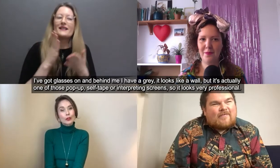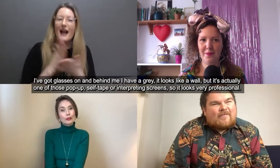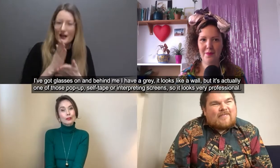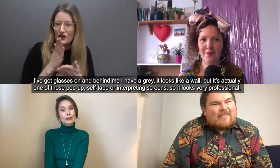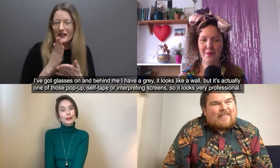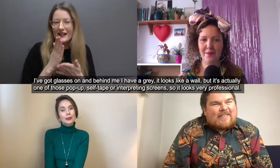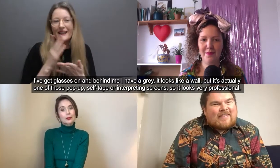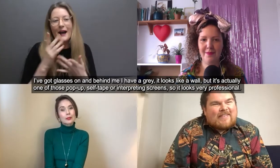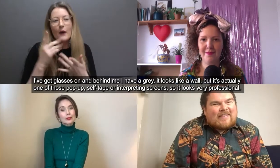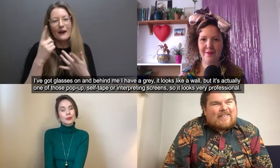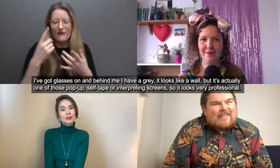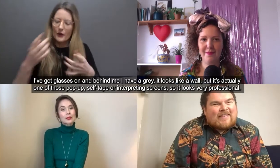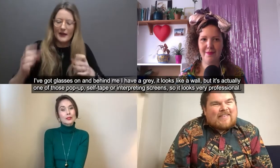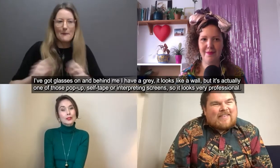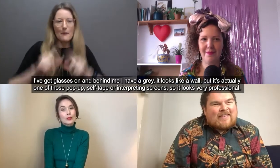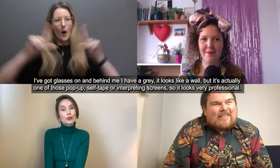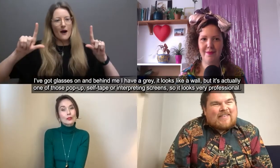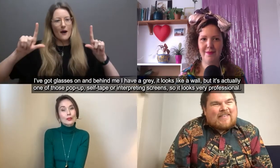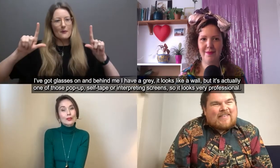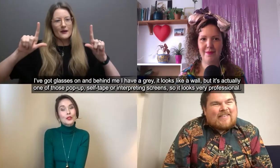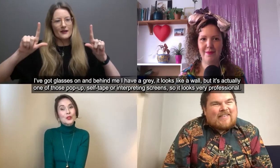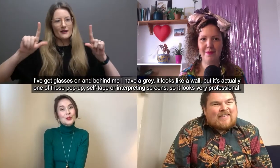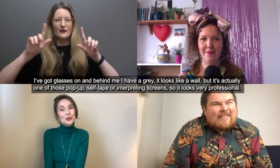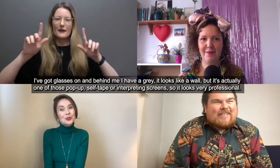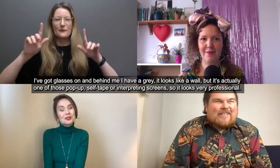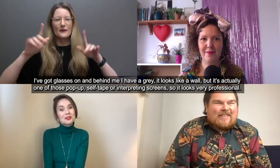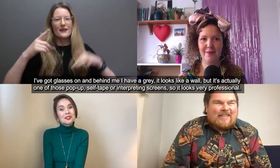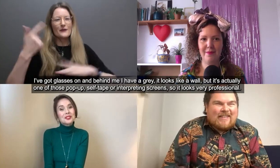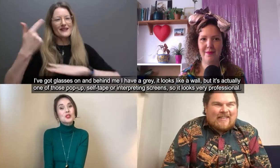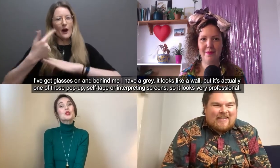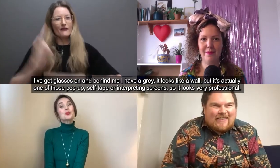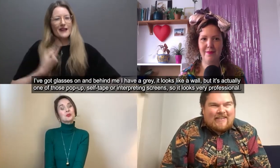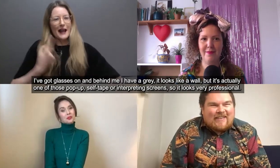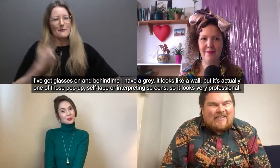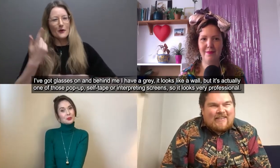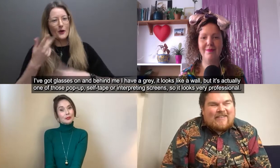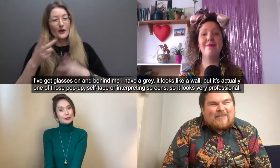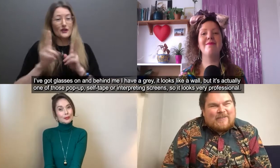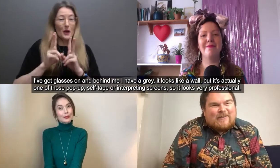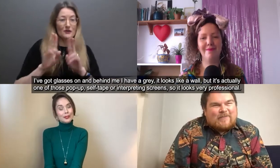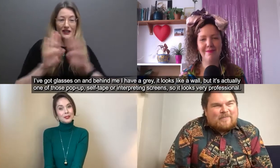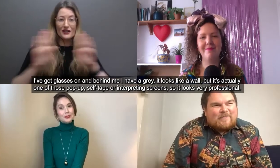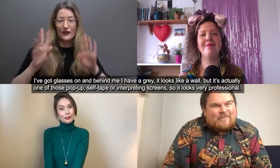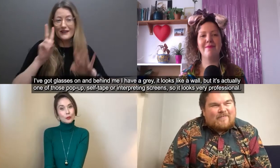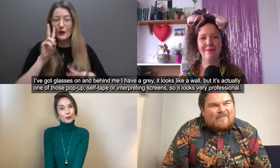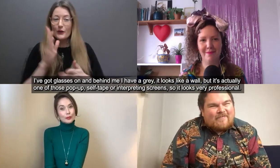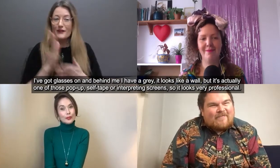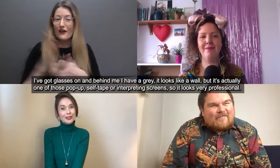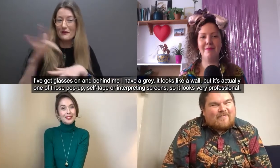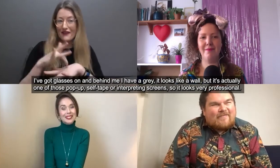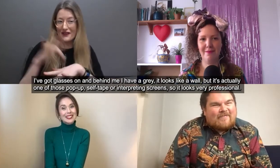actually one of those like pop-up like self-tape or interpreting screen so it looks very professional.